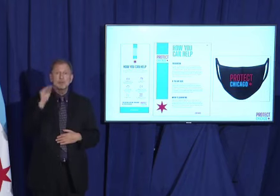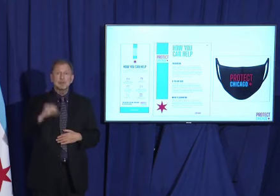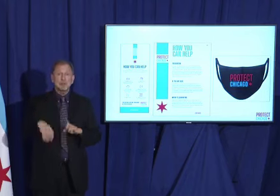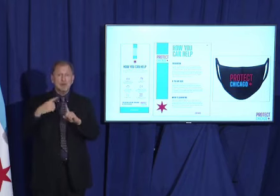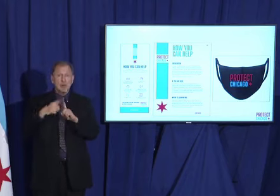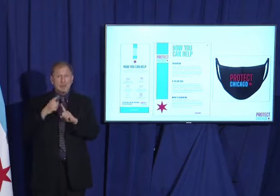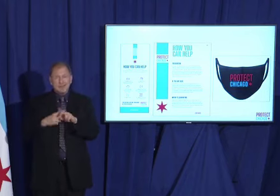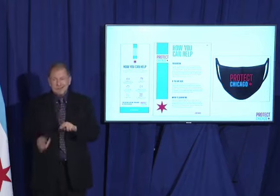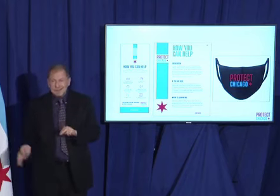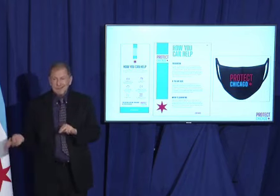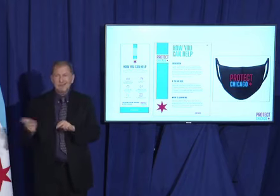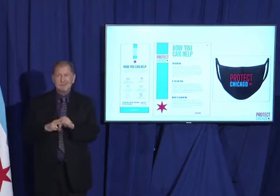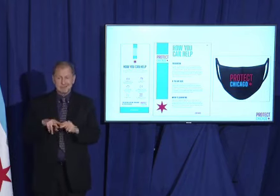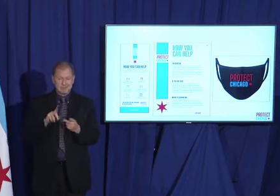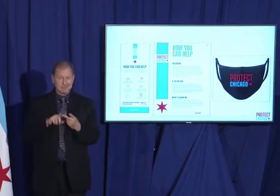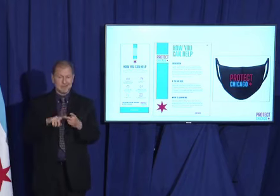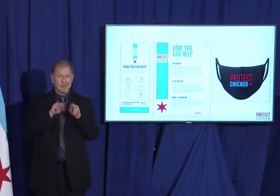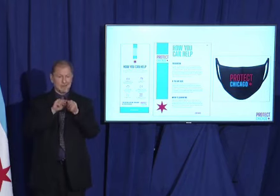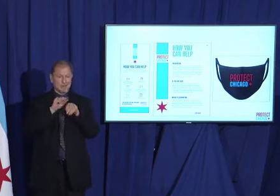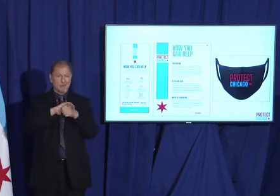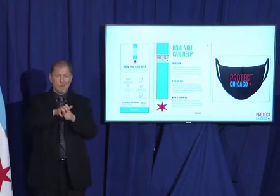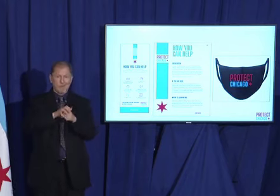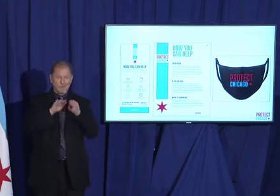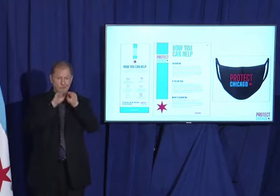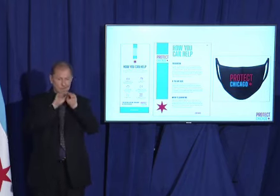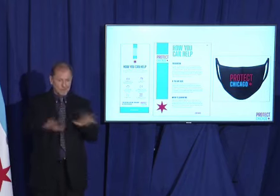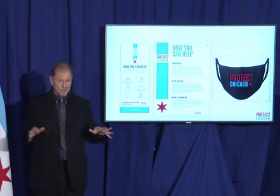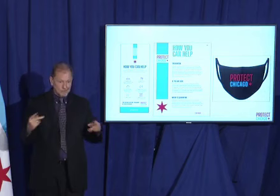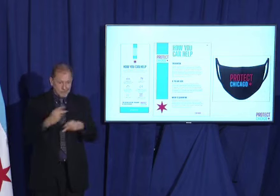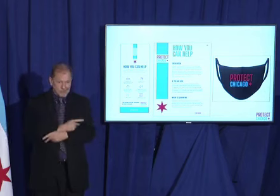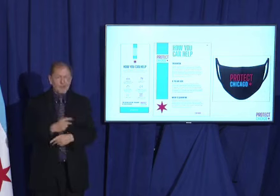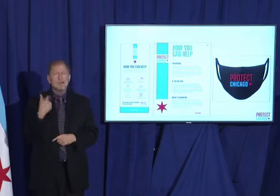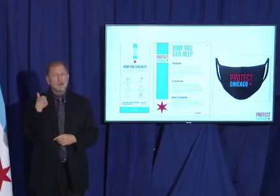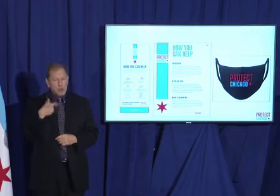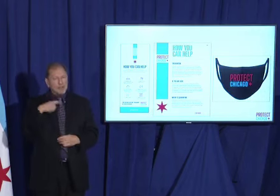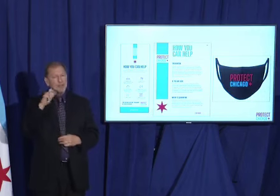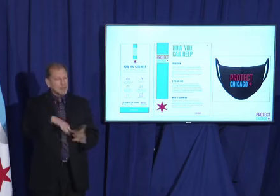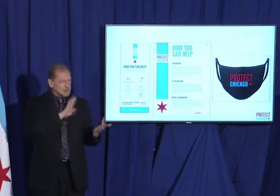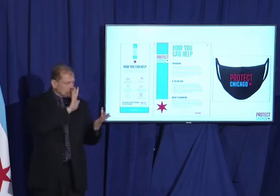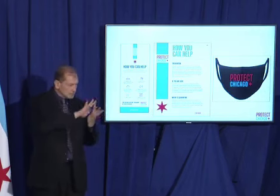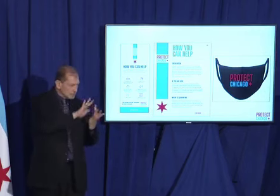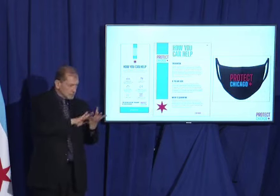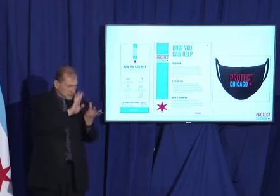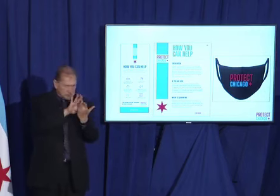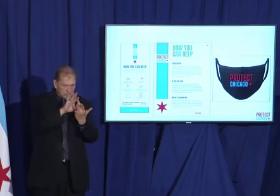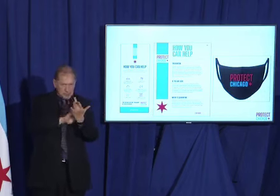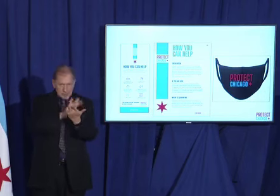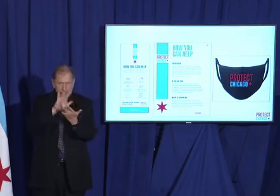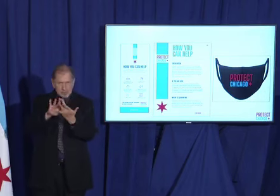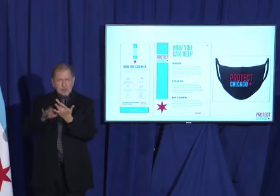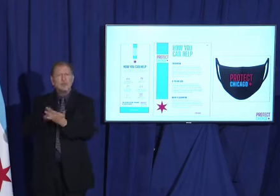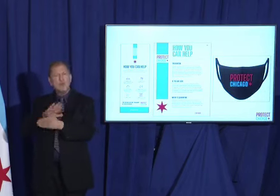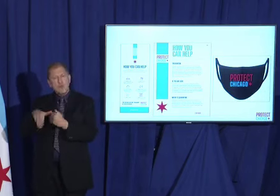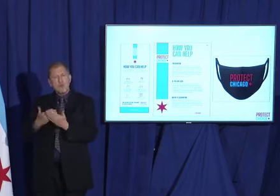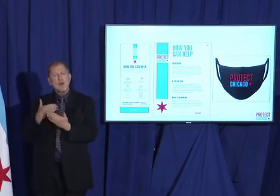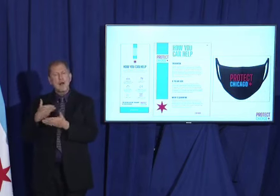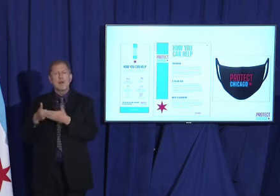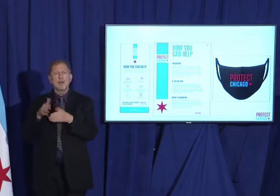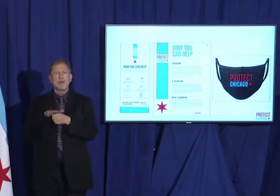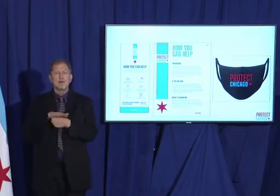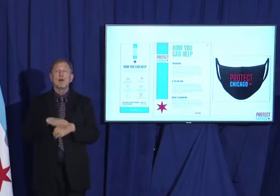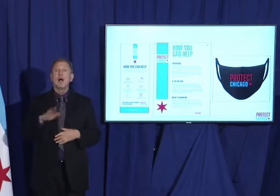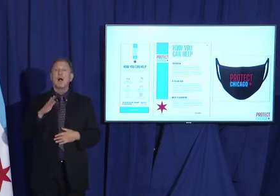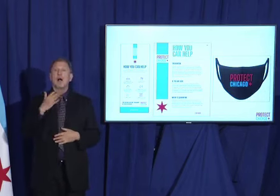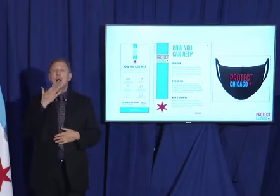and we've got to do more to reach our neighbors. And I want to credit the number of community-based